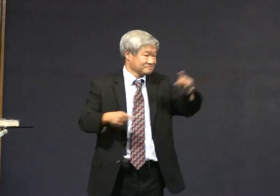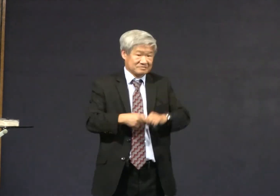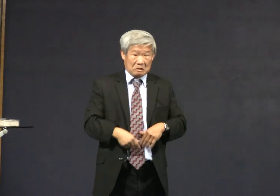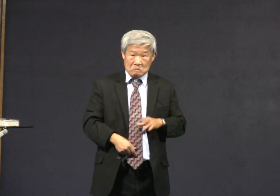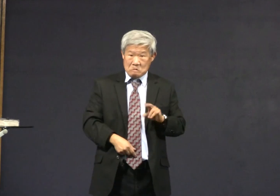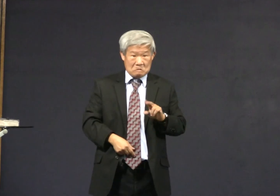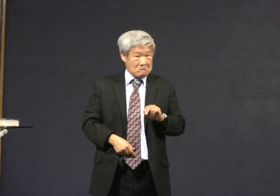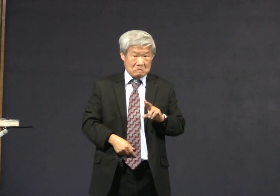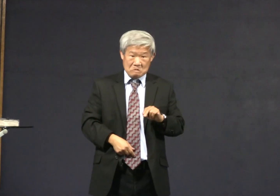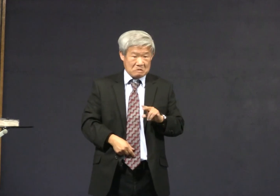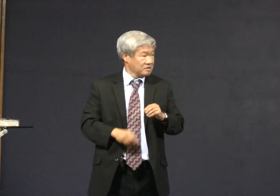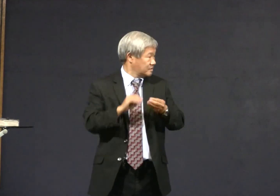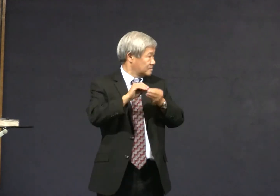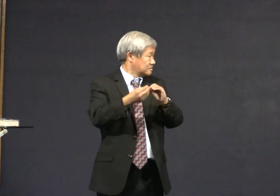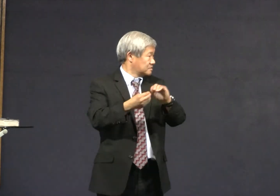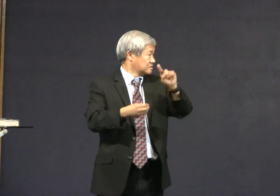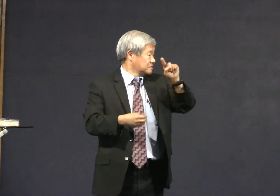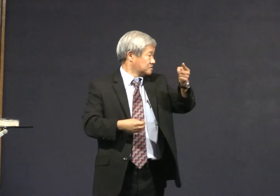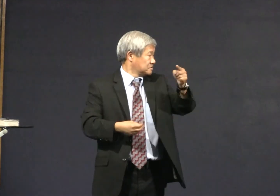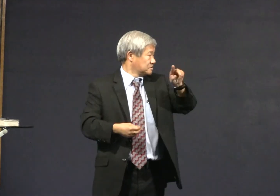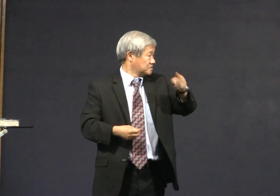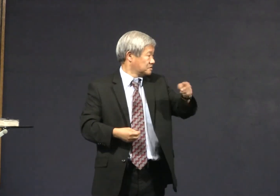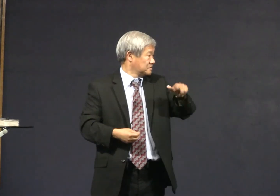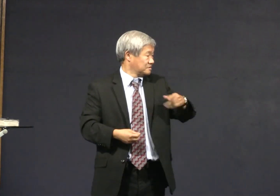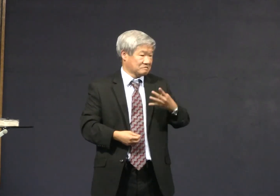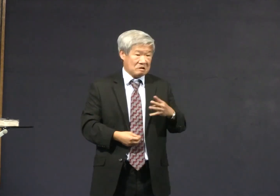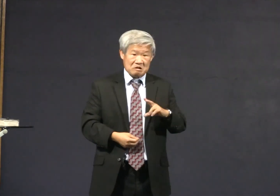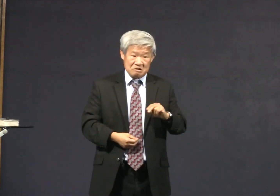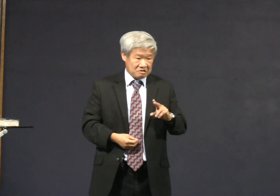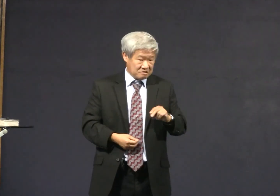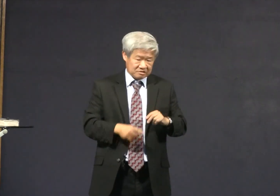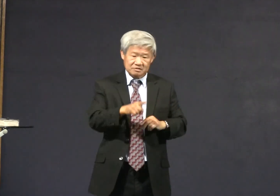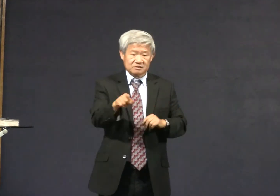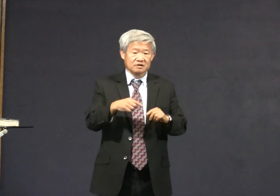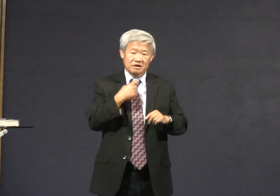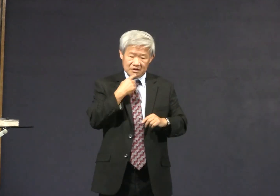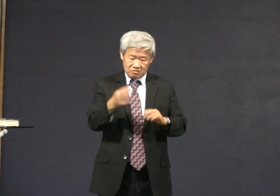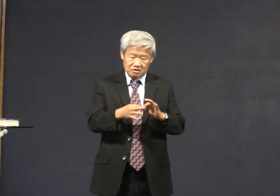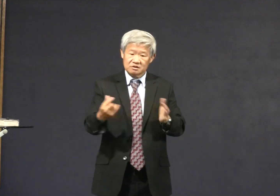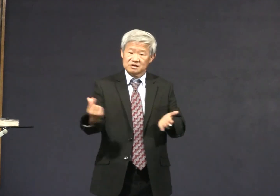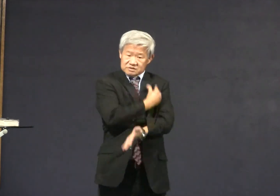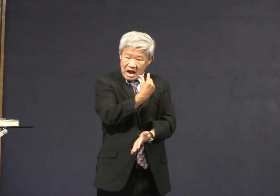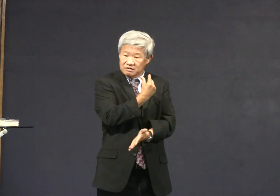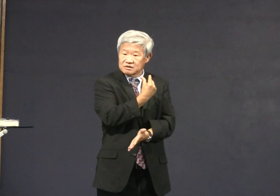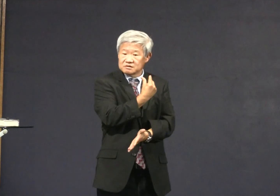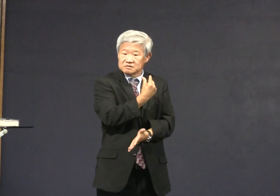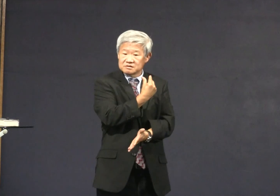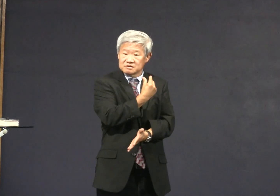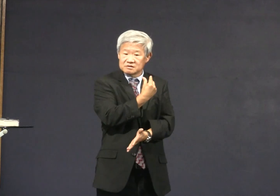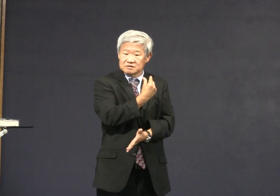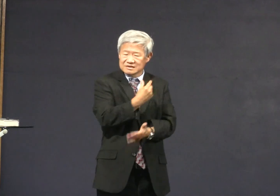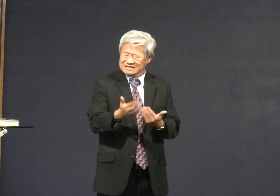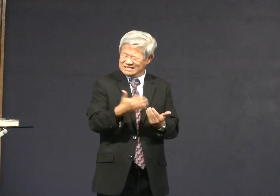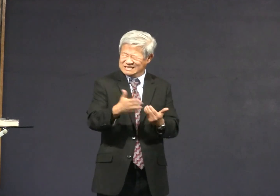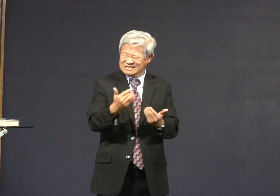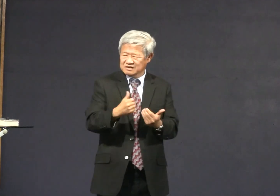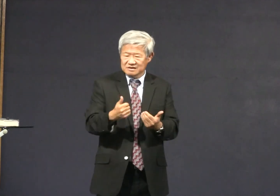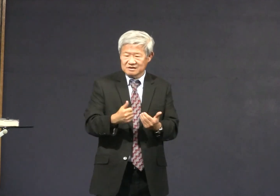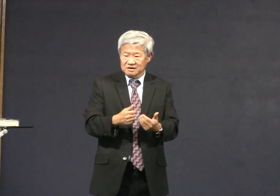and use the parable of the seeds river and that way you